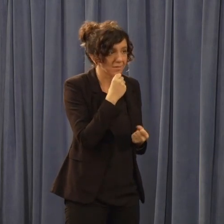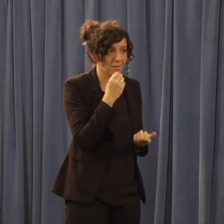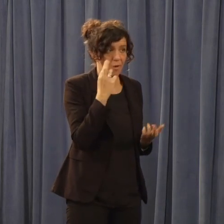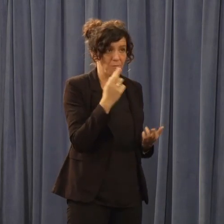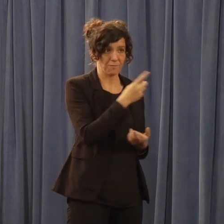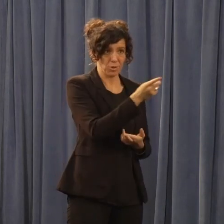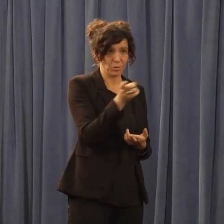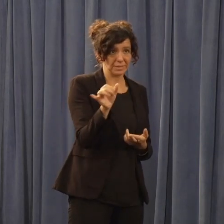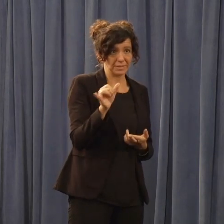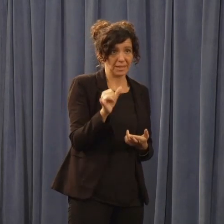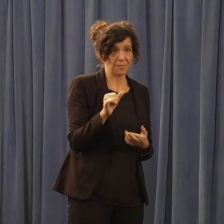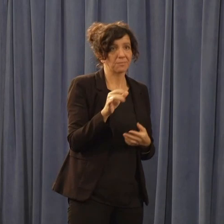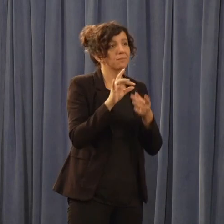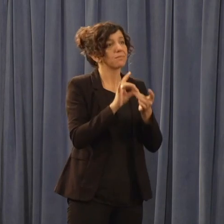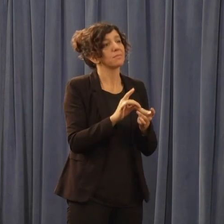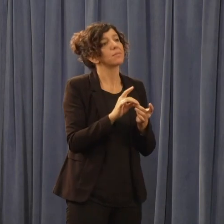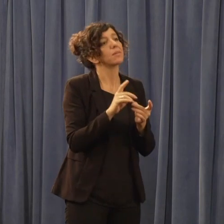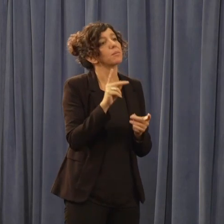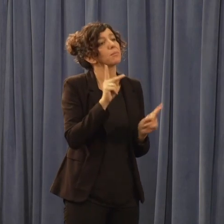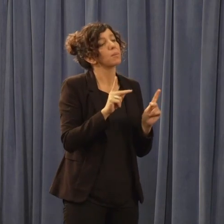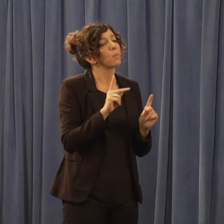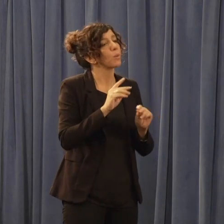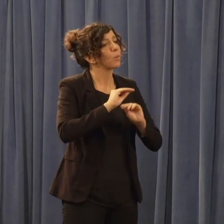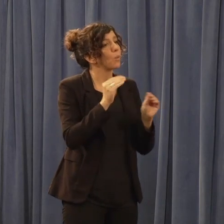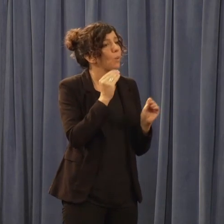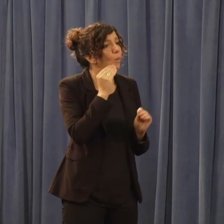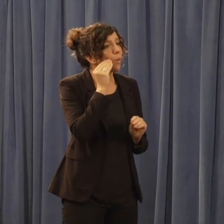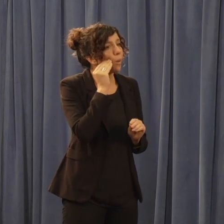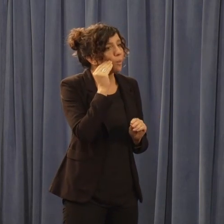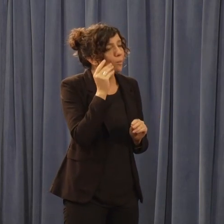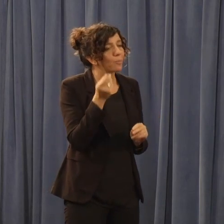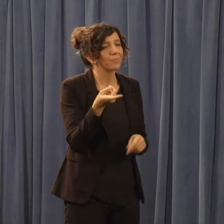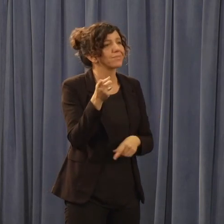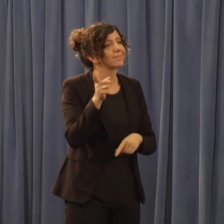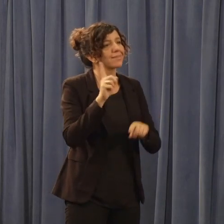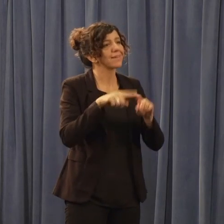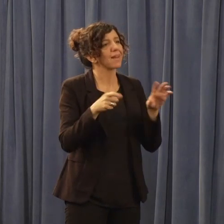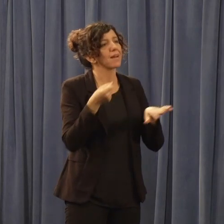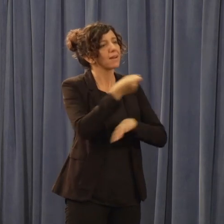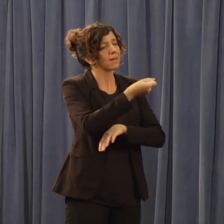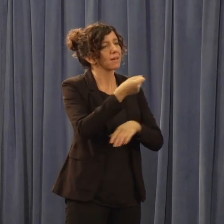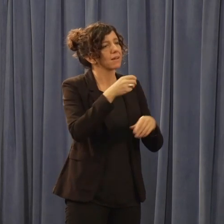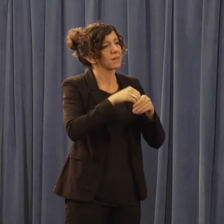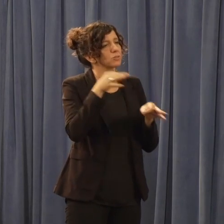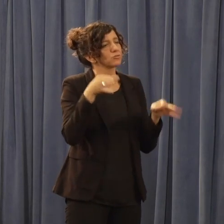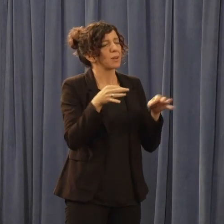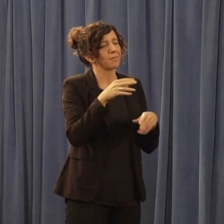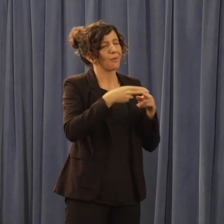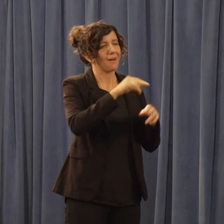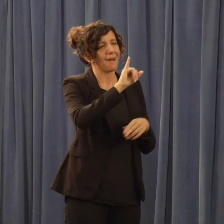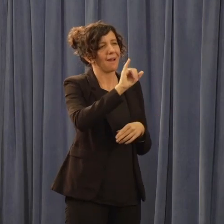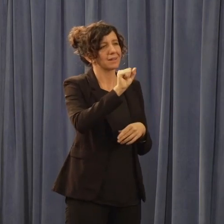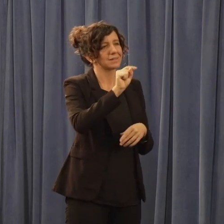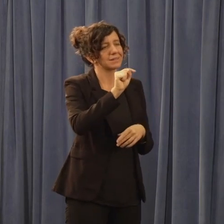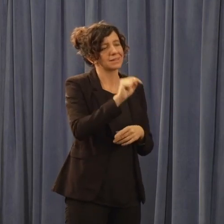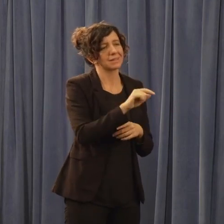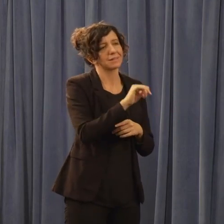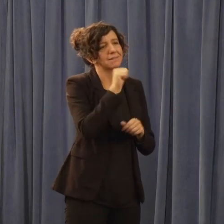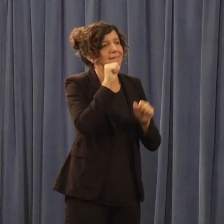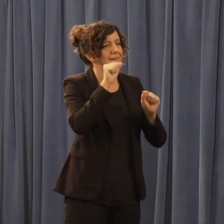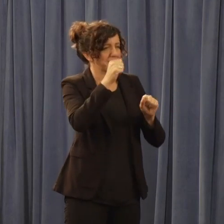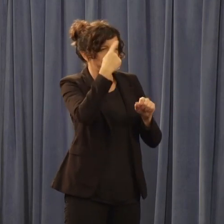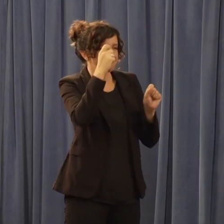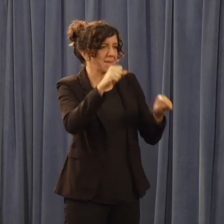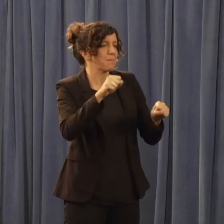issues of homelessness, uh, and those that are struggling. It's incompetent to stand trial IST community. Uh, we've got a six year